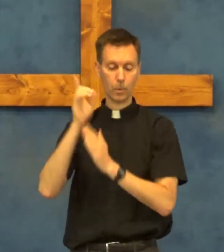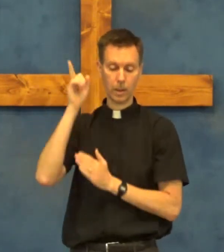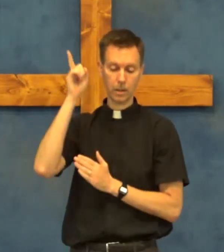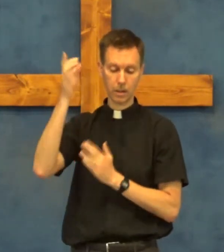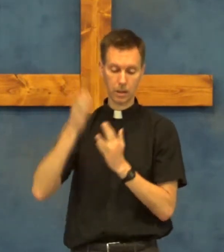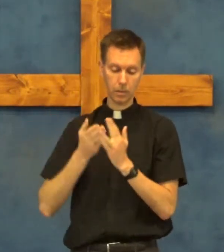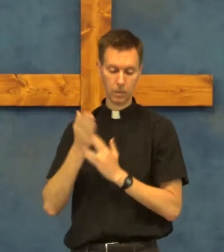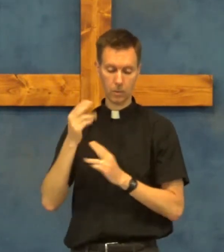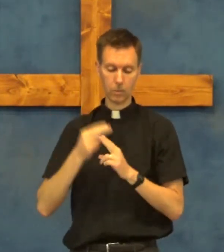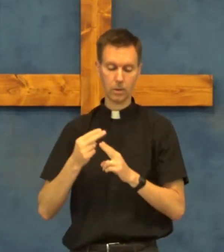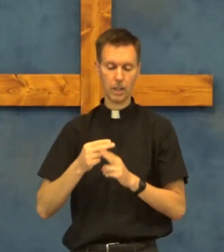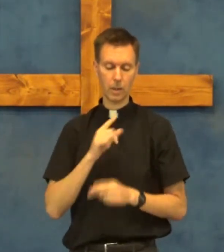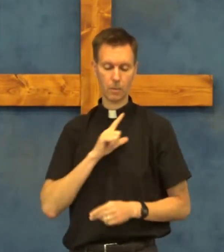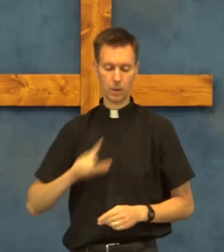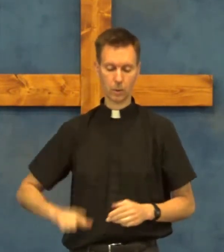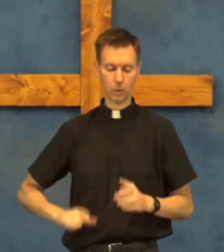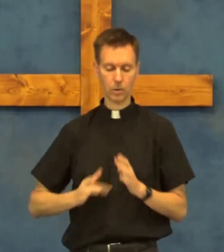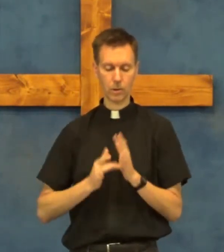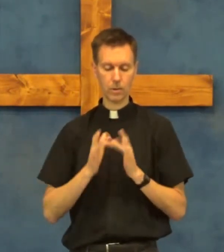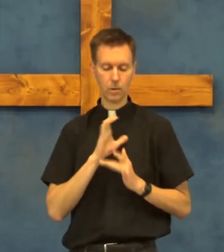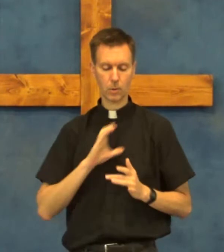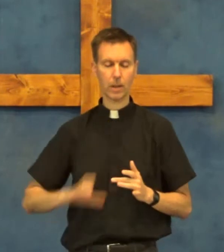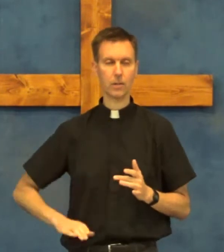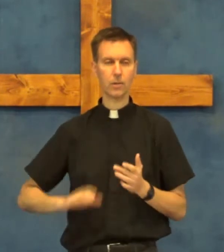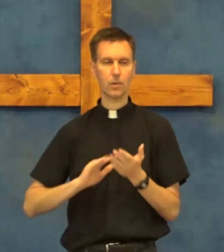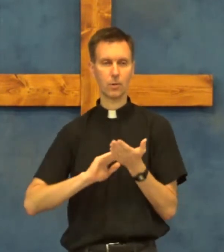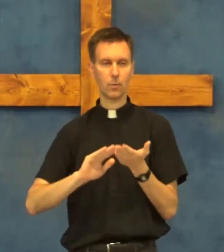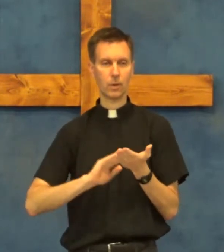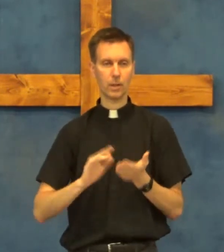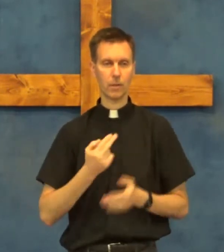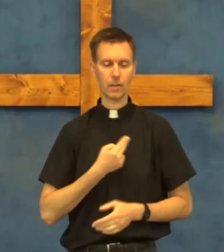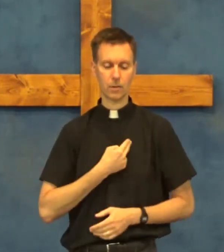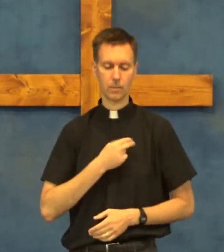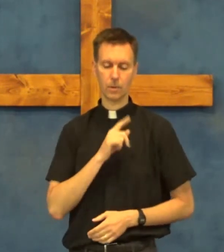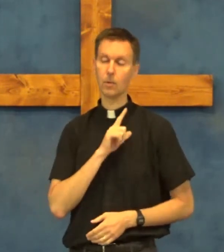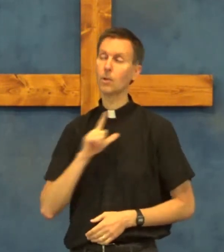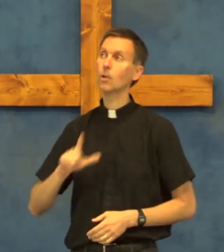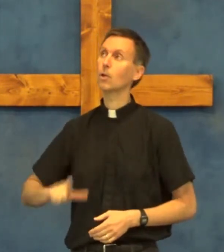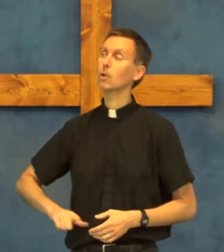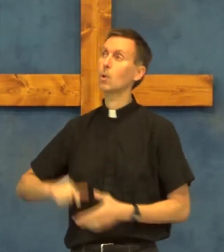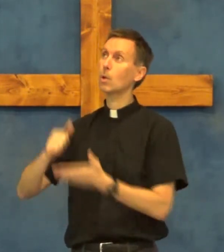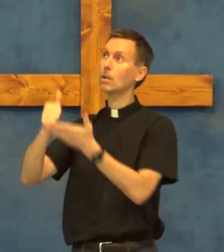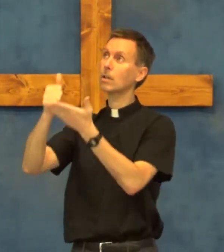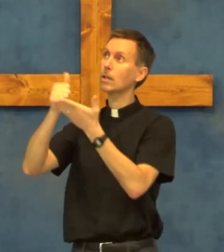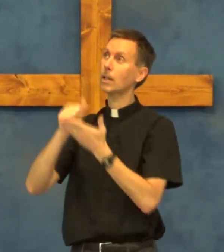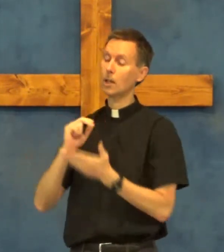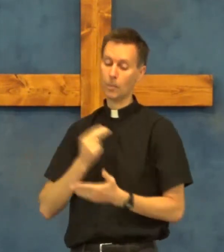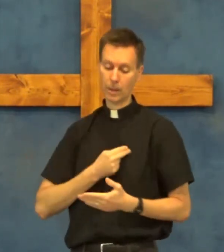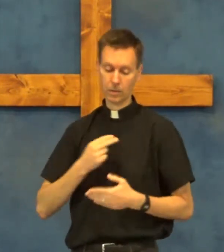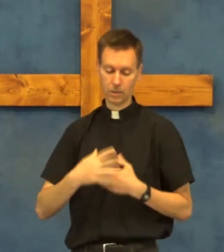Pray unto Him through the name of our Lord Jesus Christ to forgive us. Lord, help us.